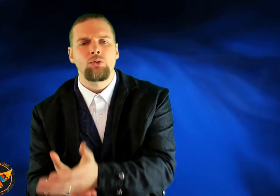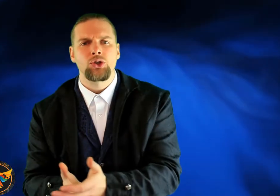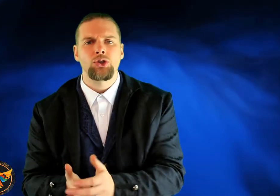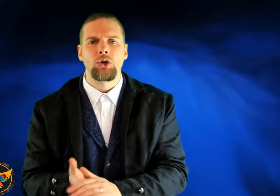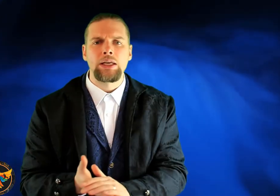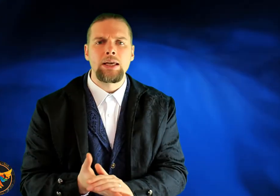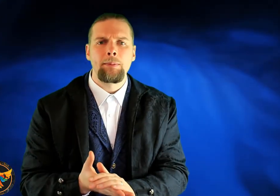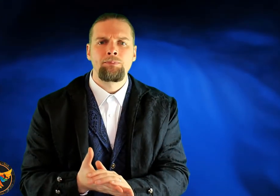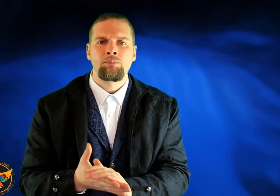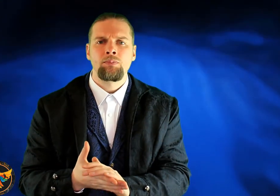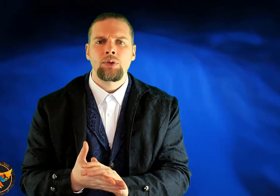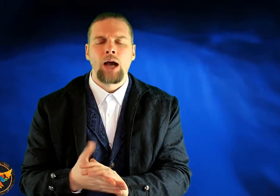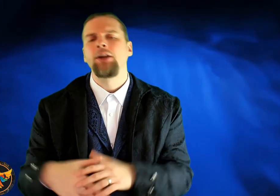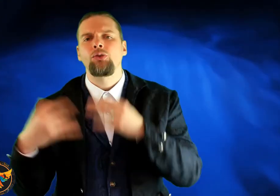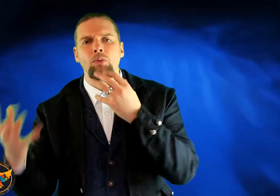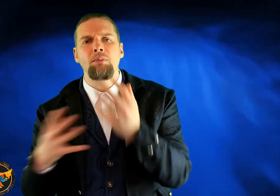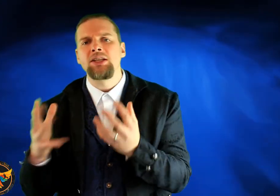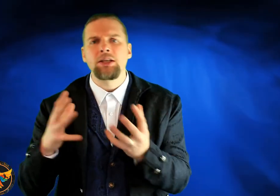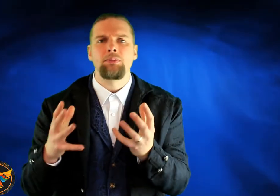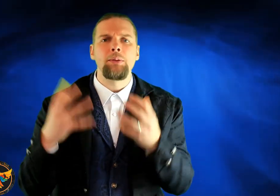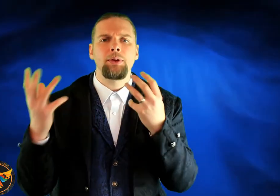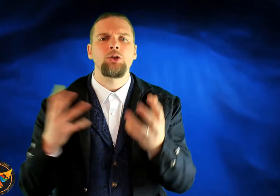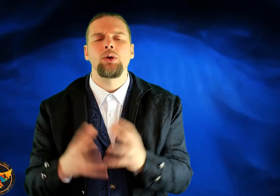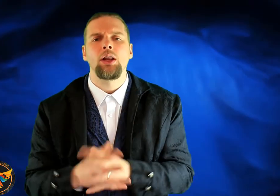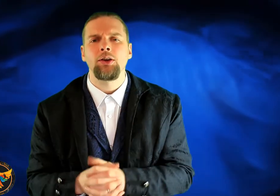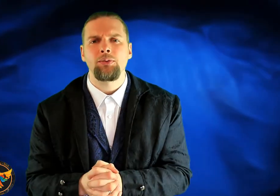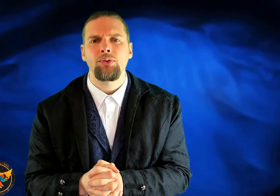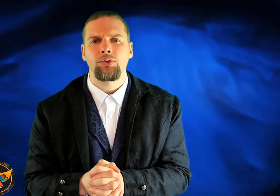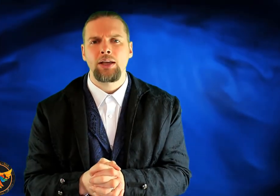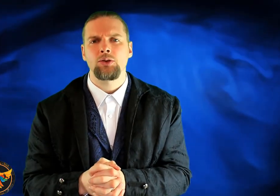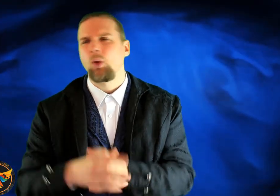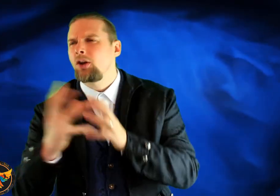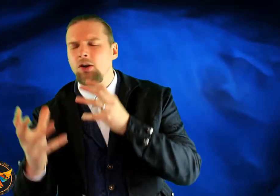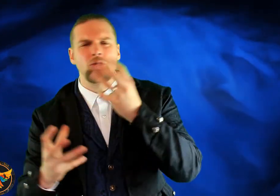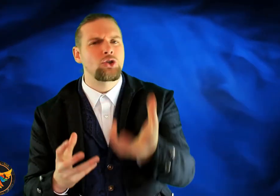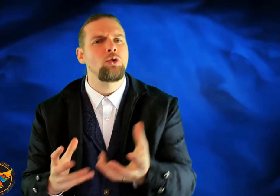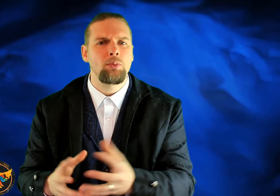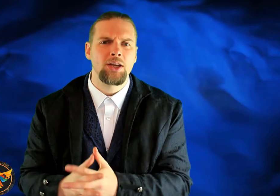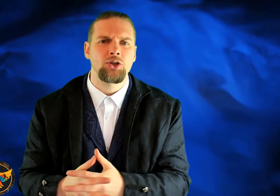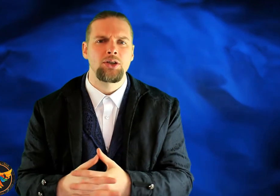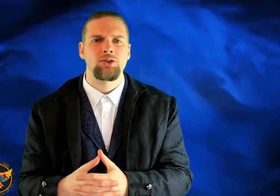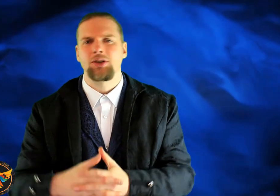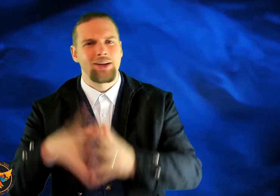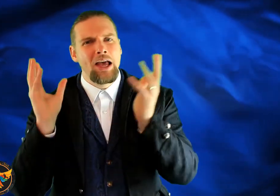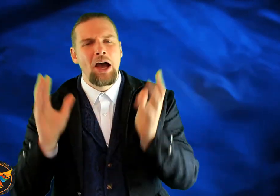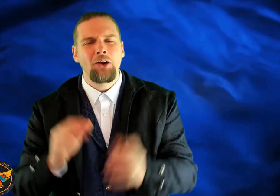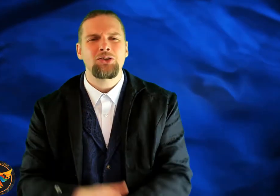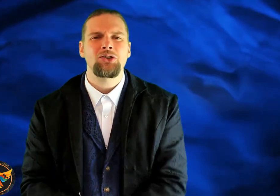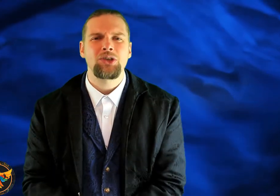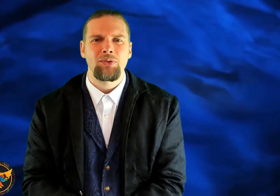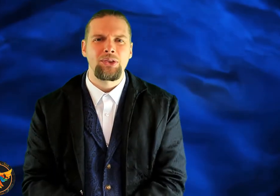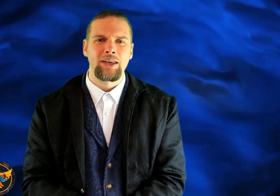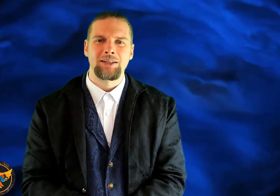it through study. I did it through meeting people and doing a lot of different things. Working on soup kitchens and all sorts of different things.